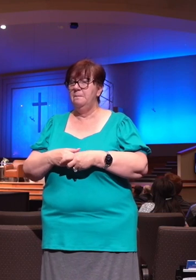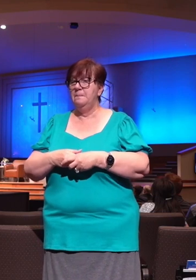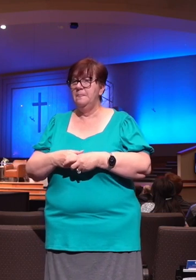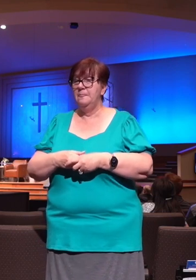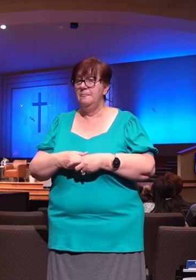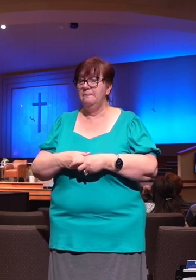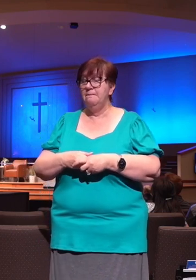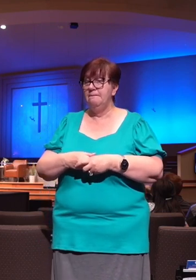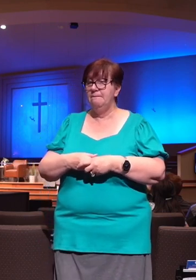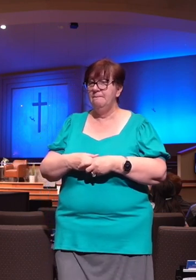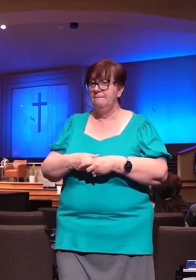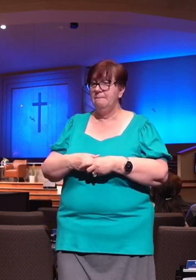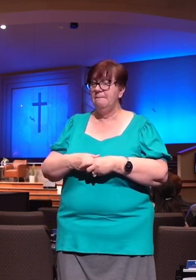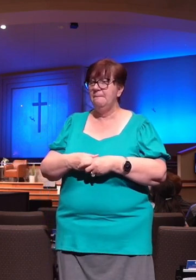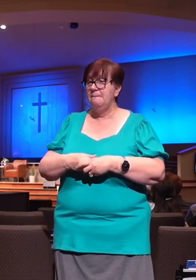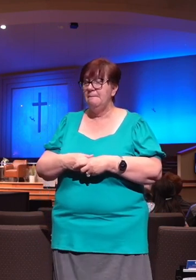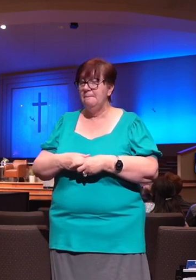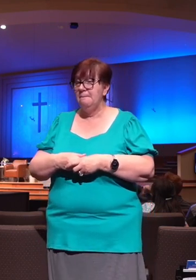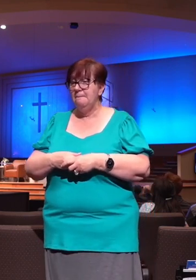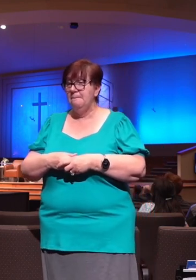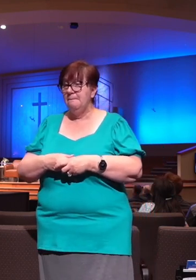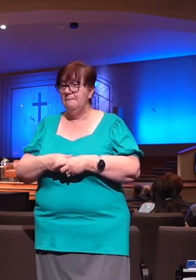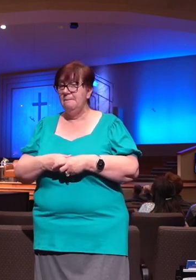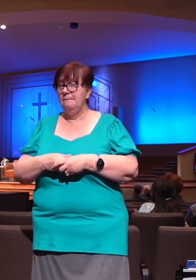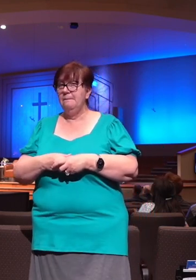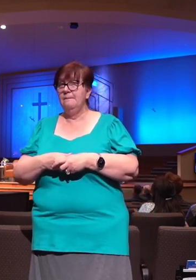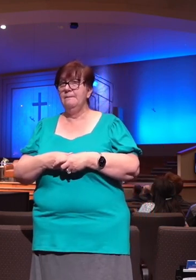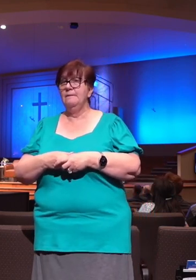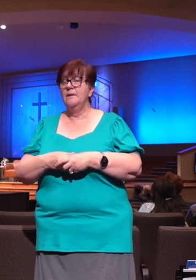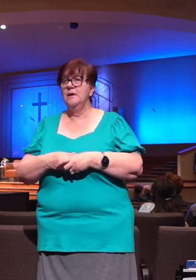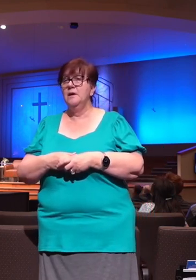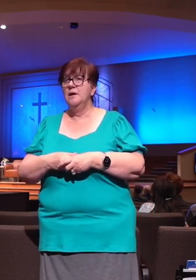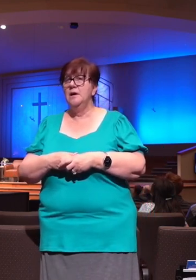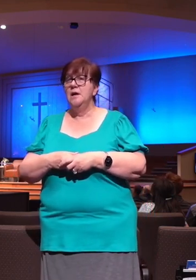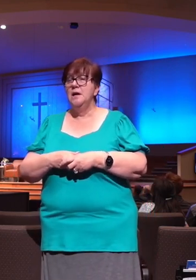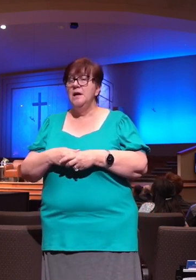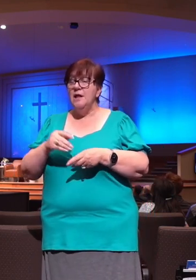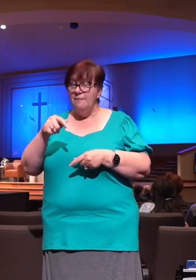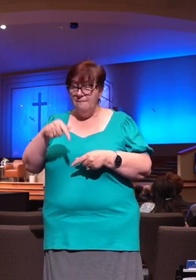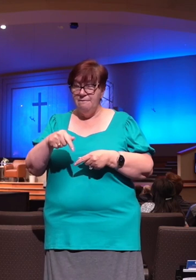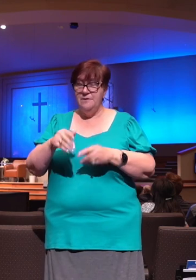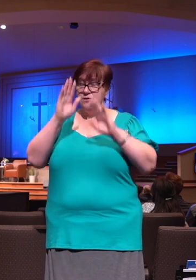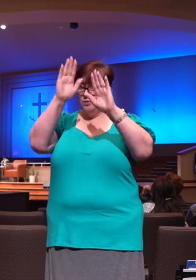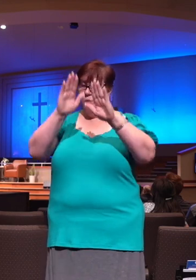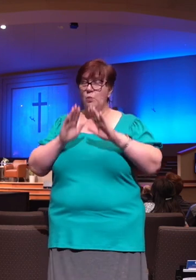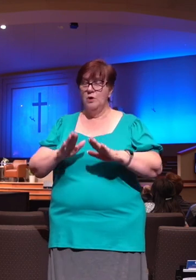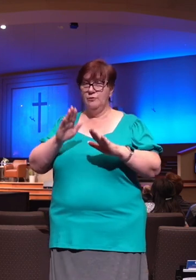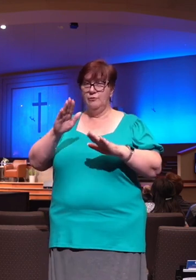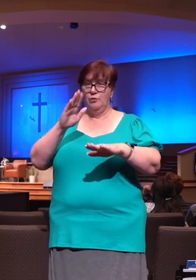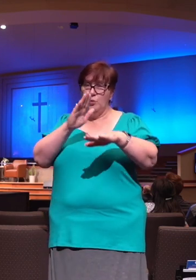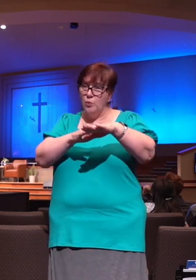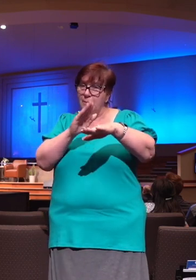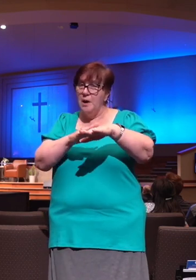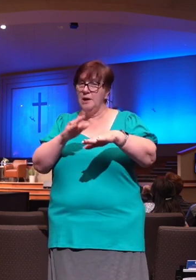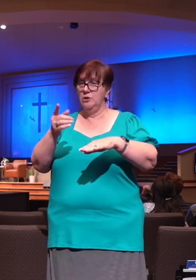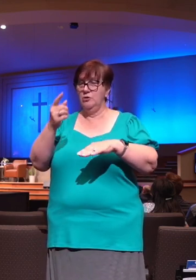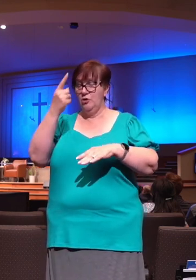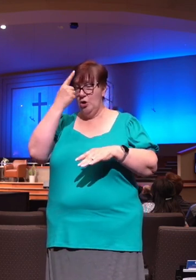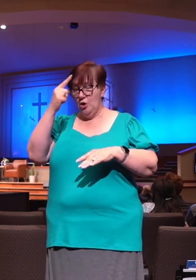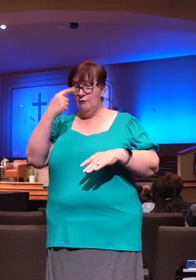to the Lord. This is a great reminder for us that we, even in our righteousness, as filthy rags,